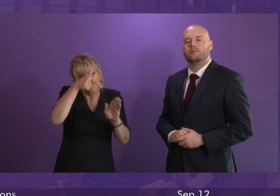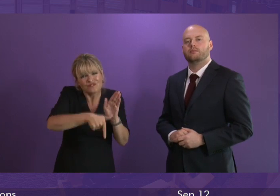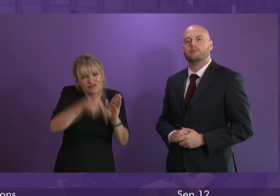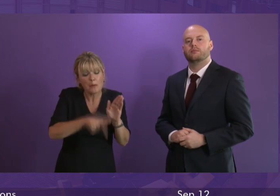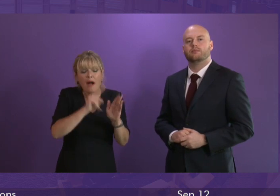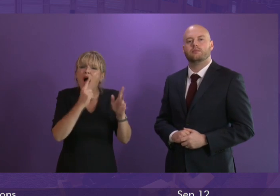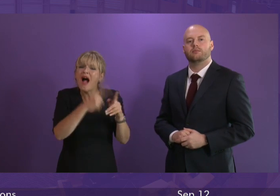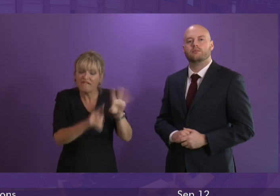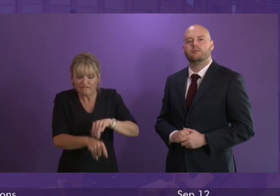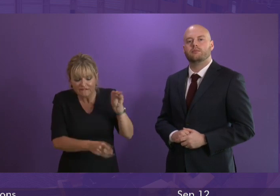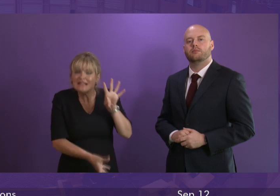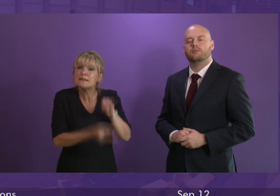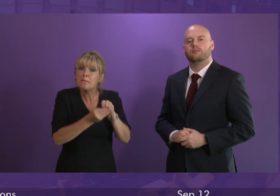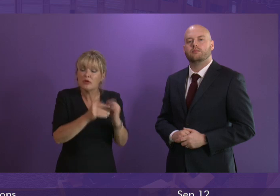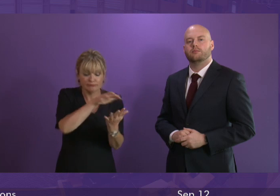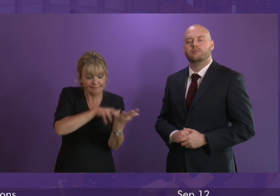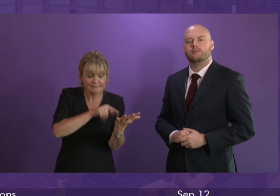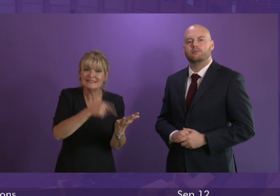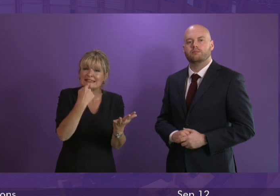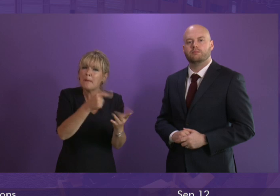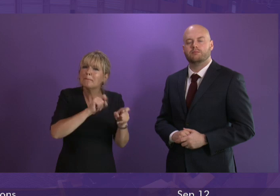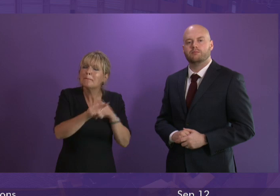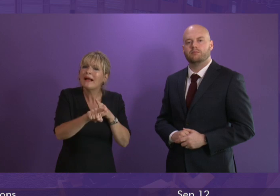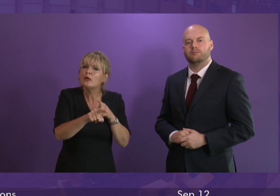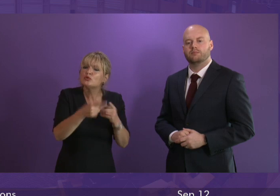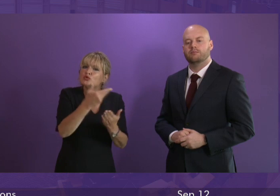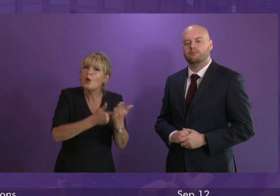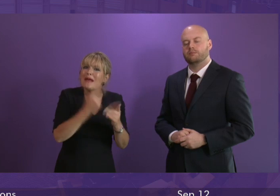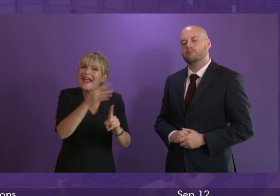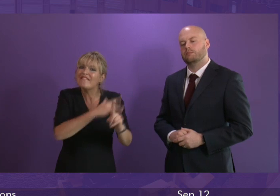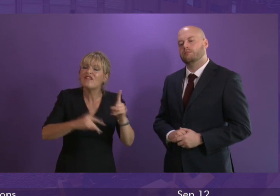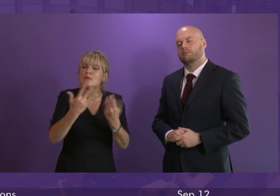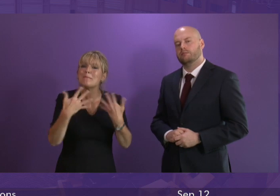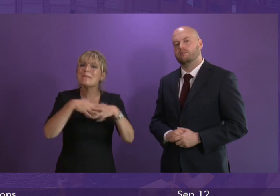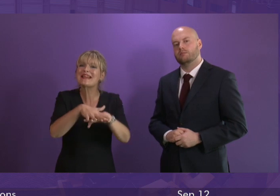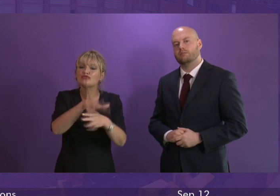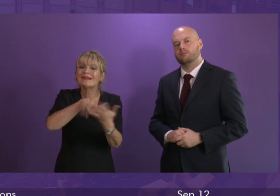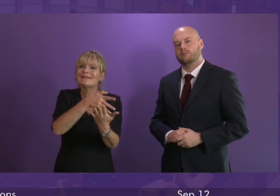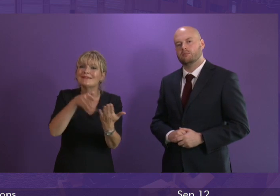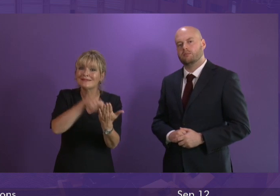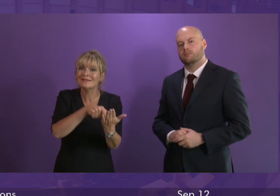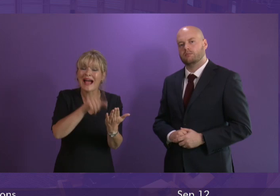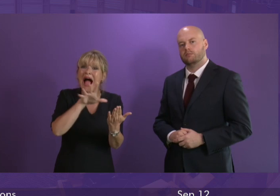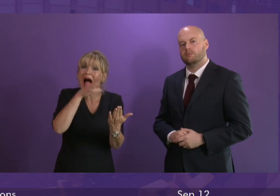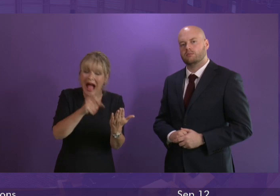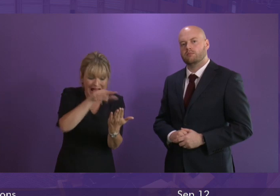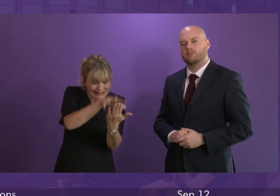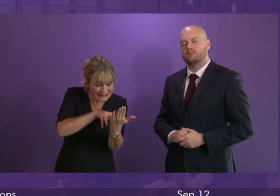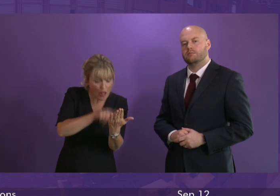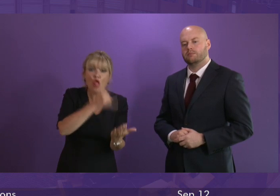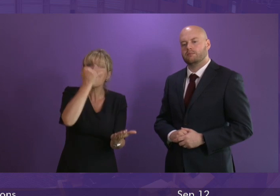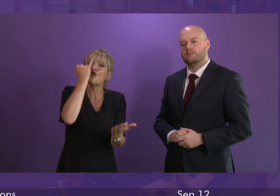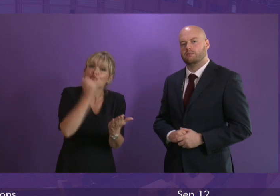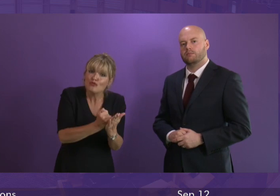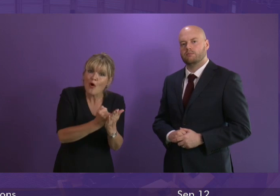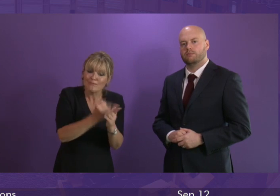but in summary it sets out that a particular document called the Environmental Matrix had had in part the wrong specification for